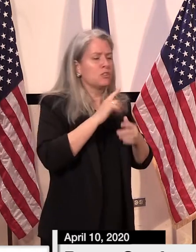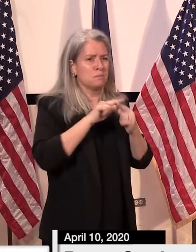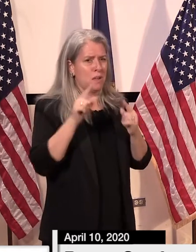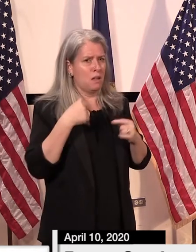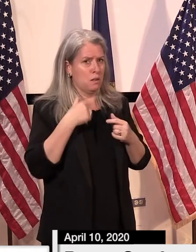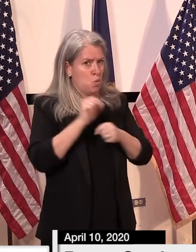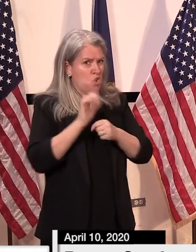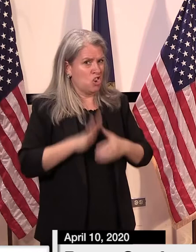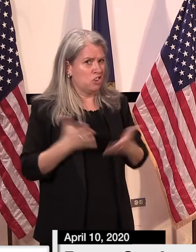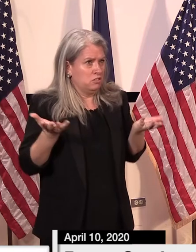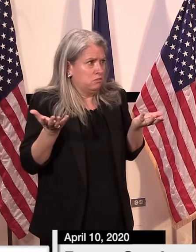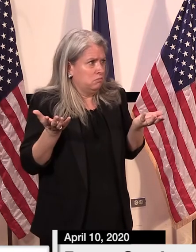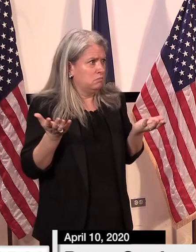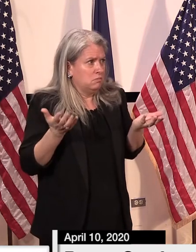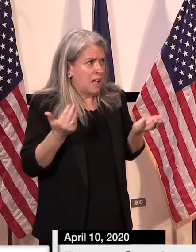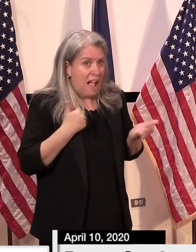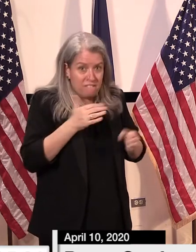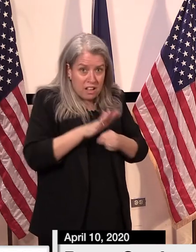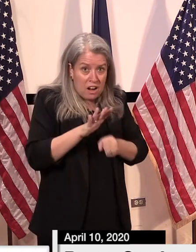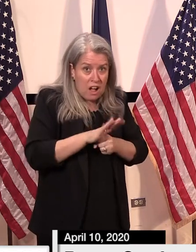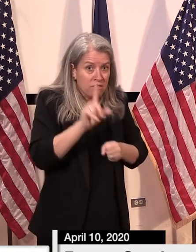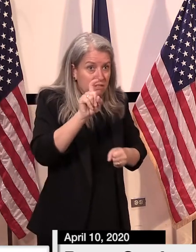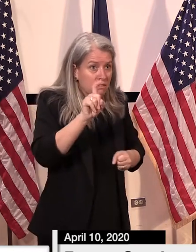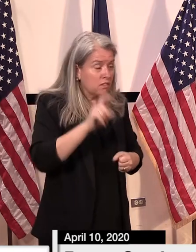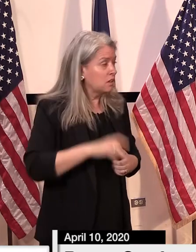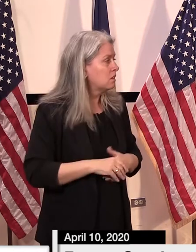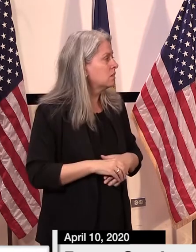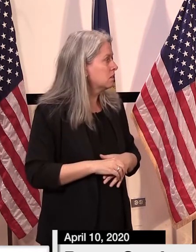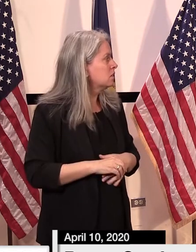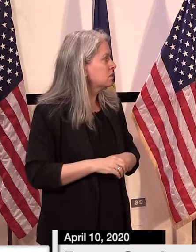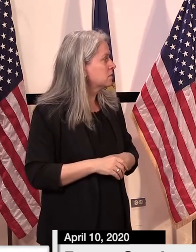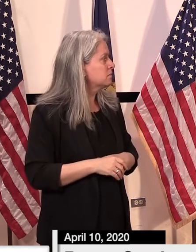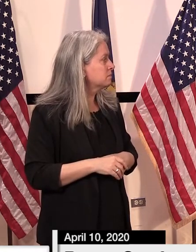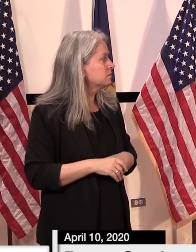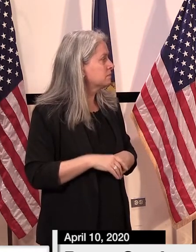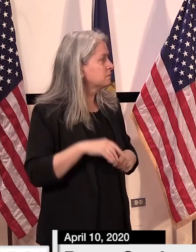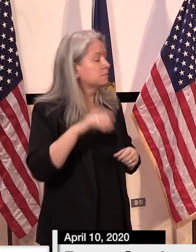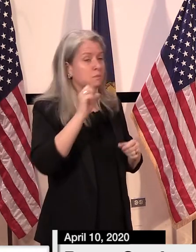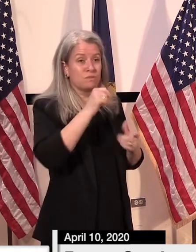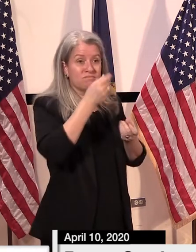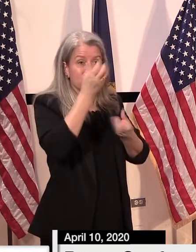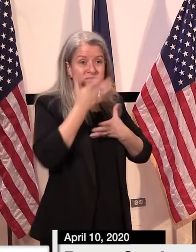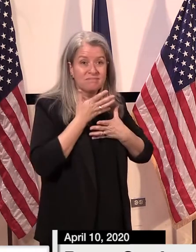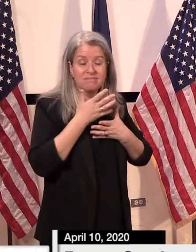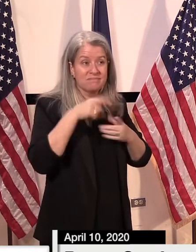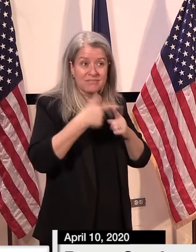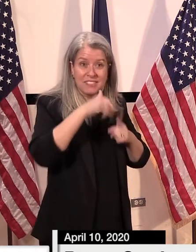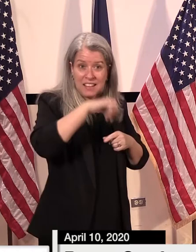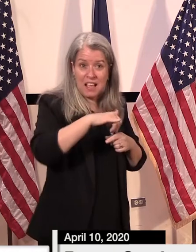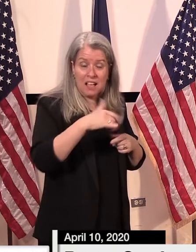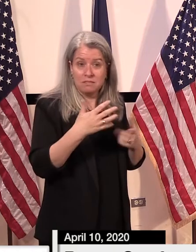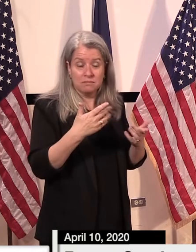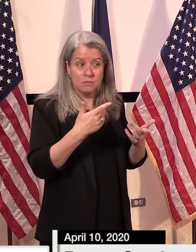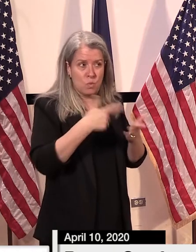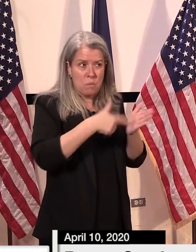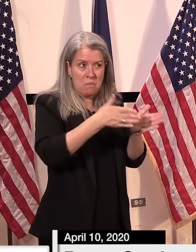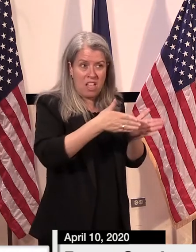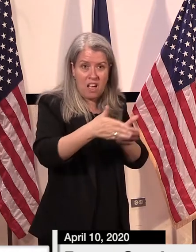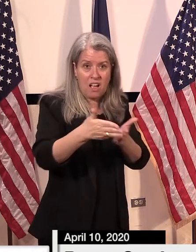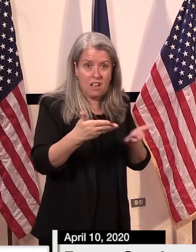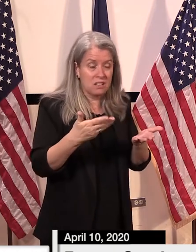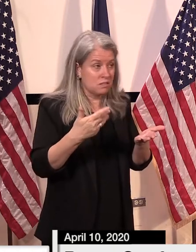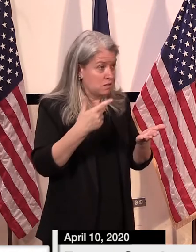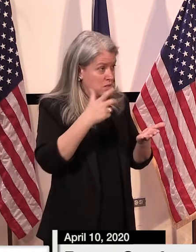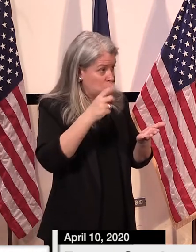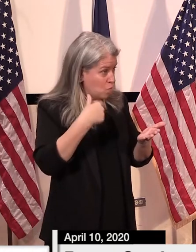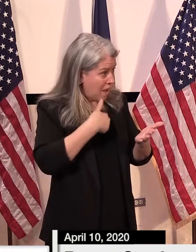these different um models that the state is putting out so um what can you tell me about the data the state has for that and